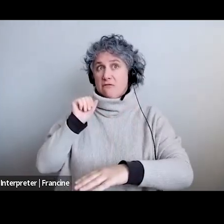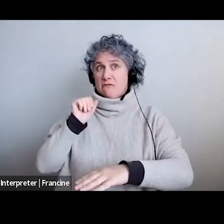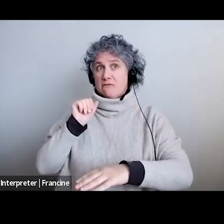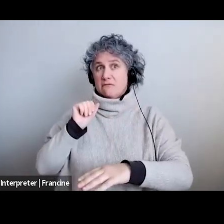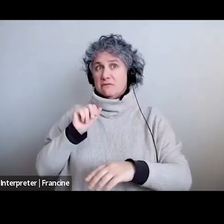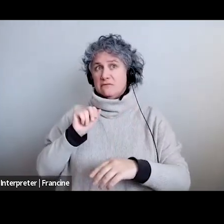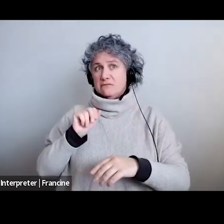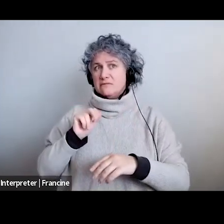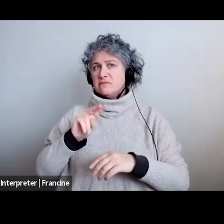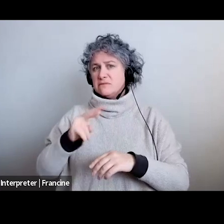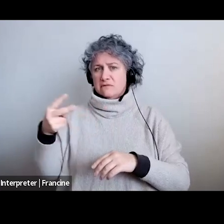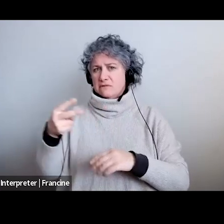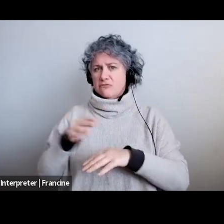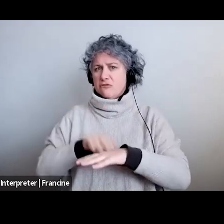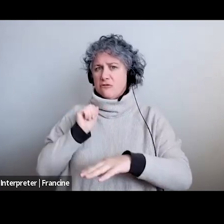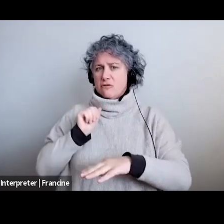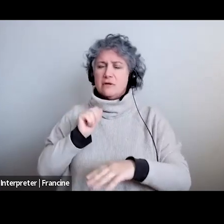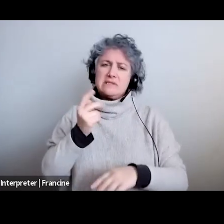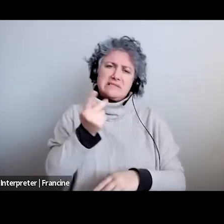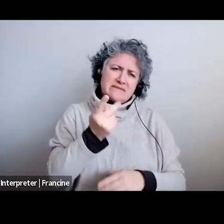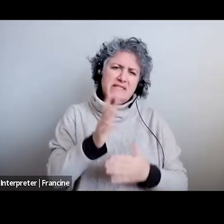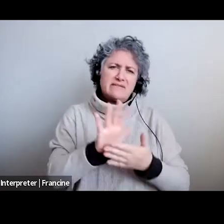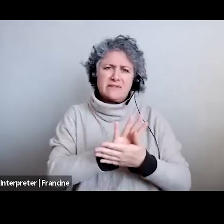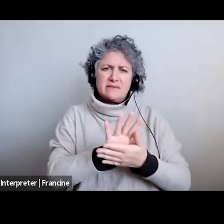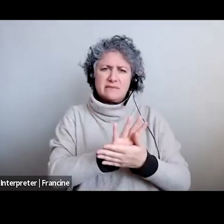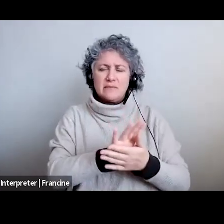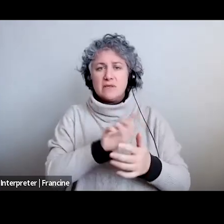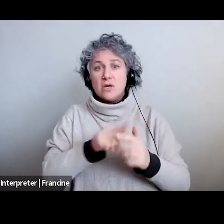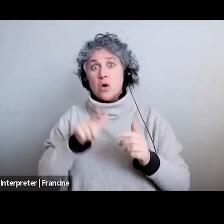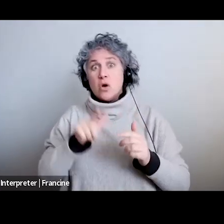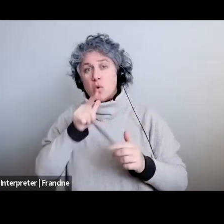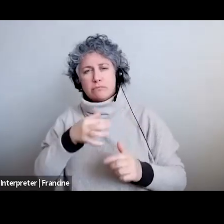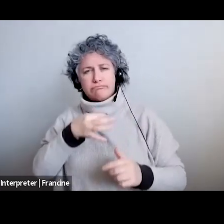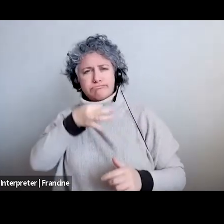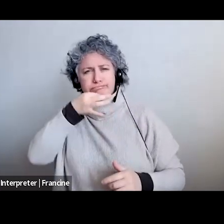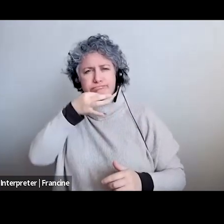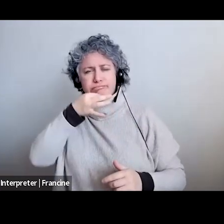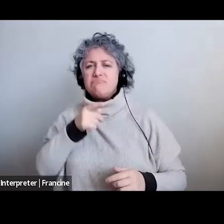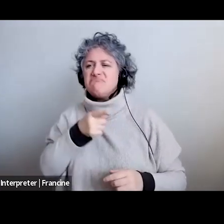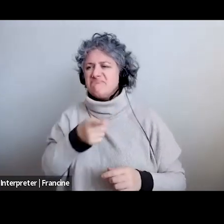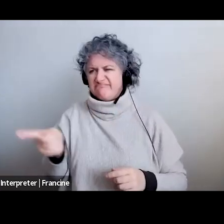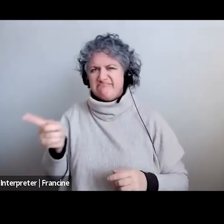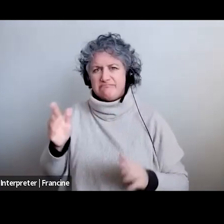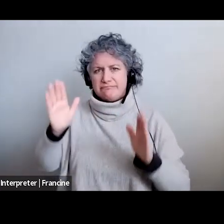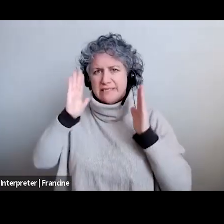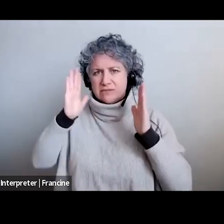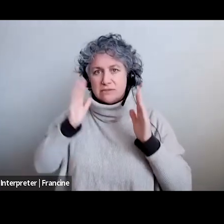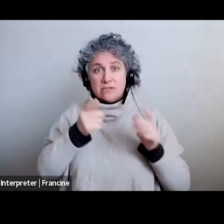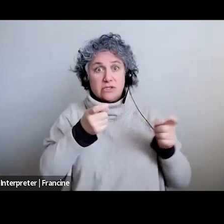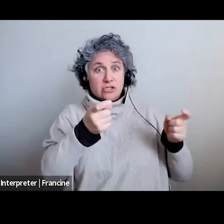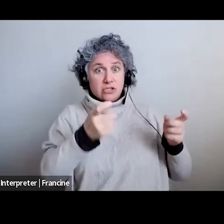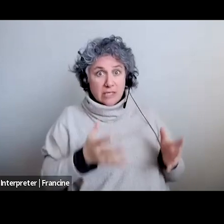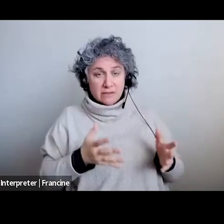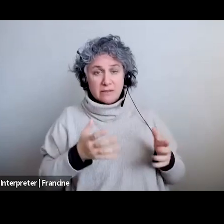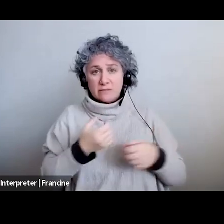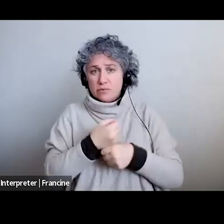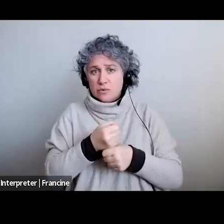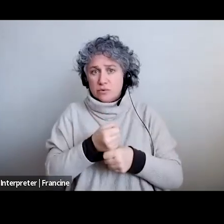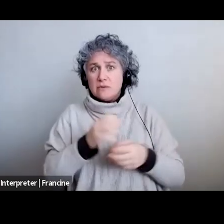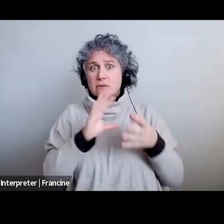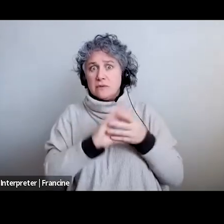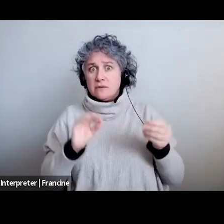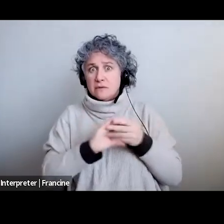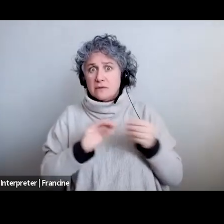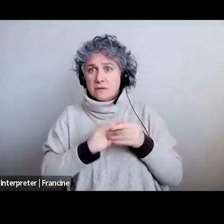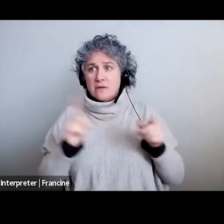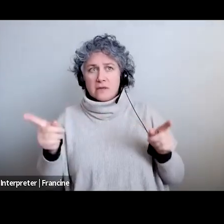film but the people who do better are the ones who really are listening to what that director producer is saying and doing